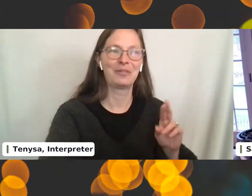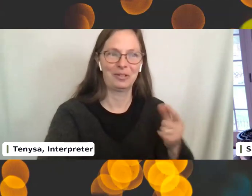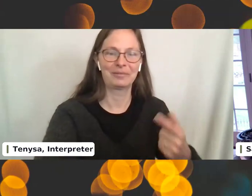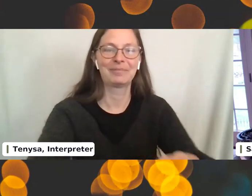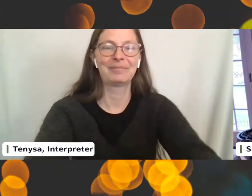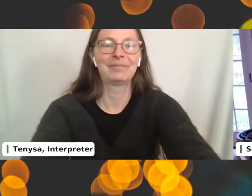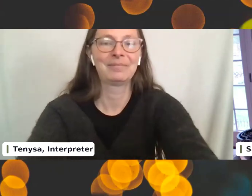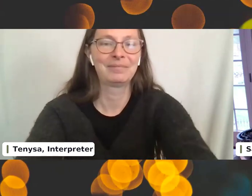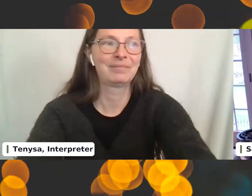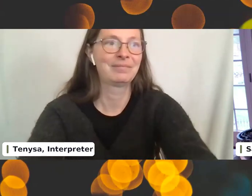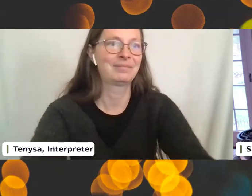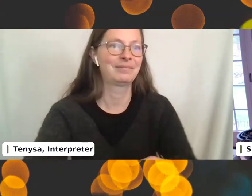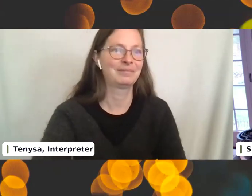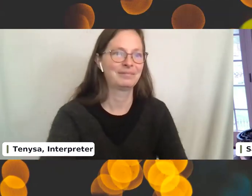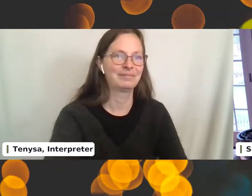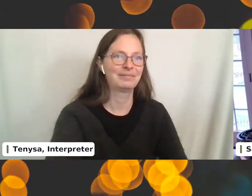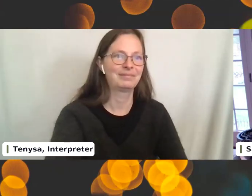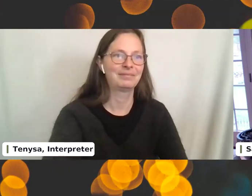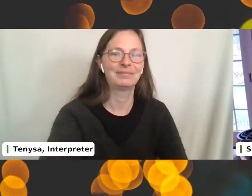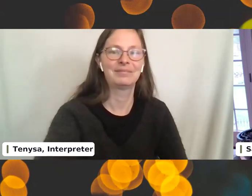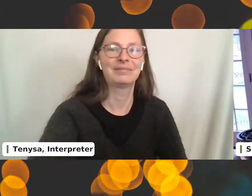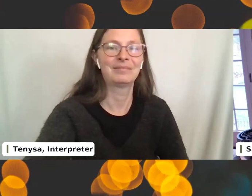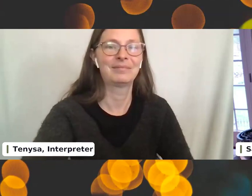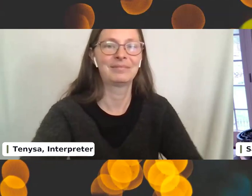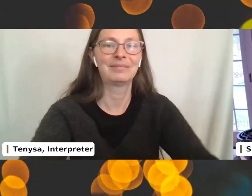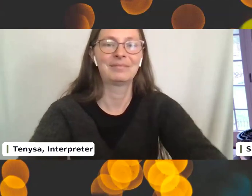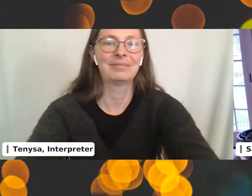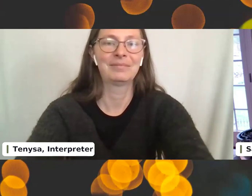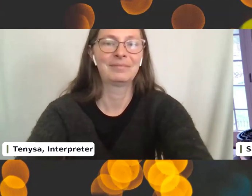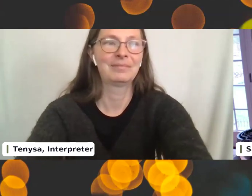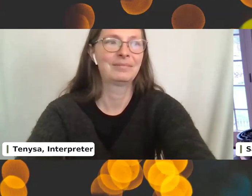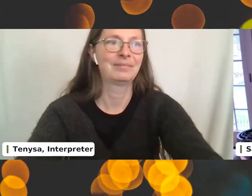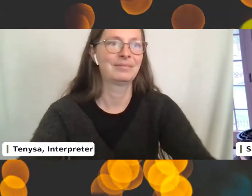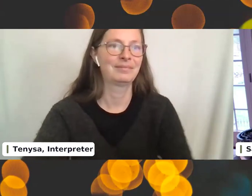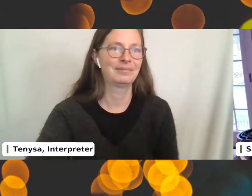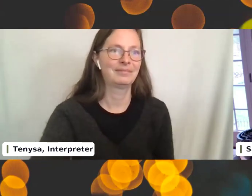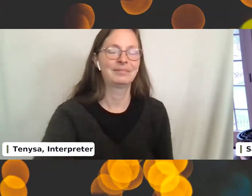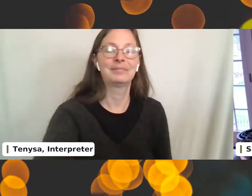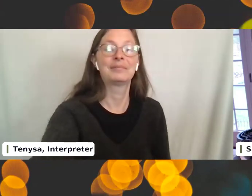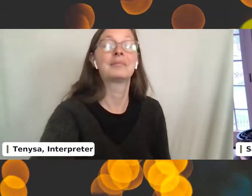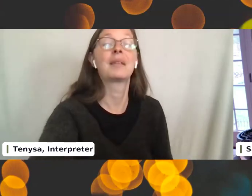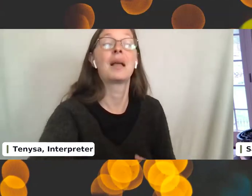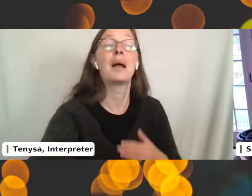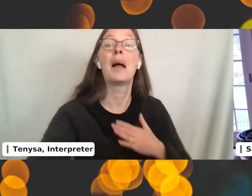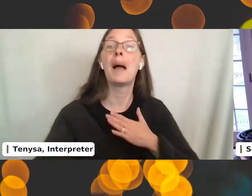after you do your swatch, so my knitting, this yarn on a size